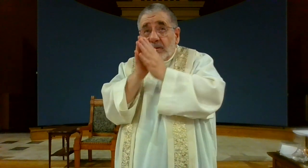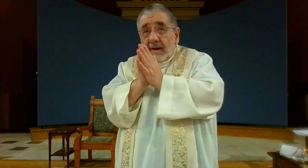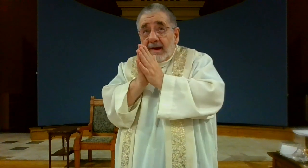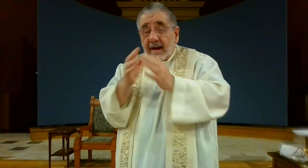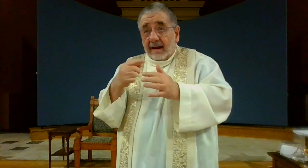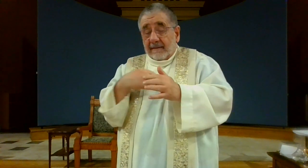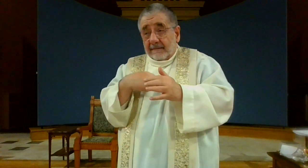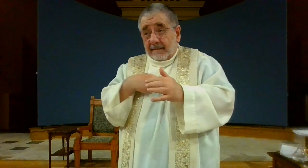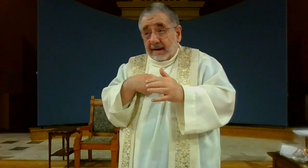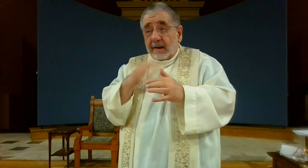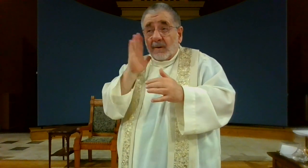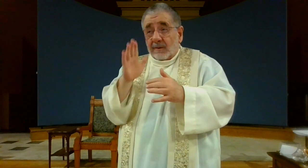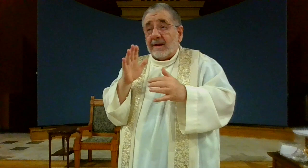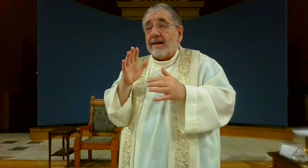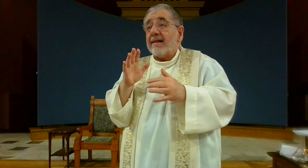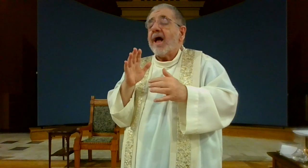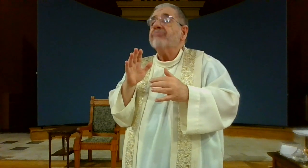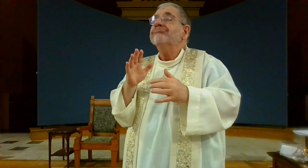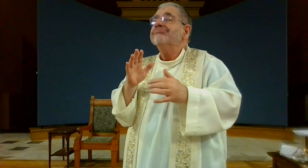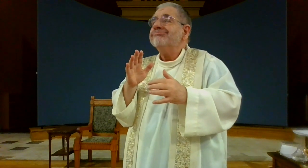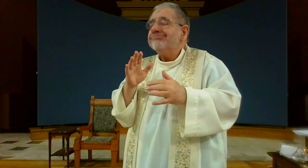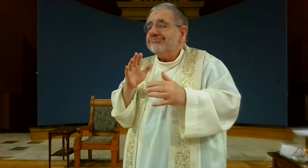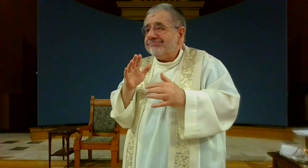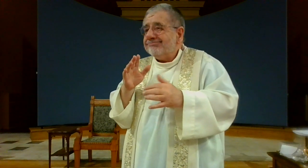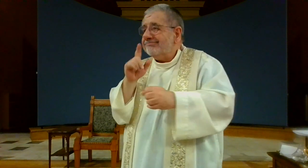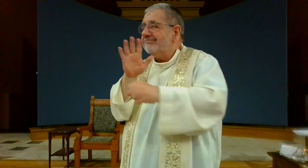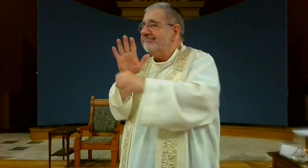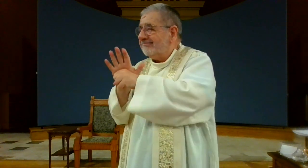We pray that the people will keep their promise